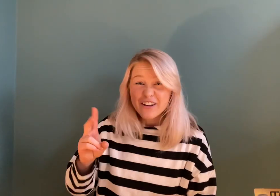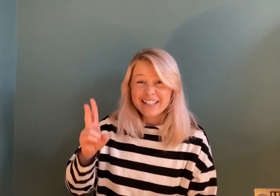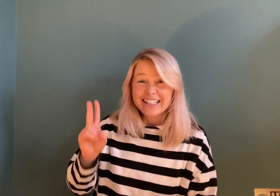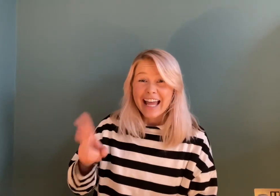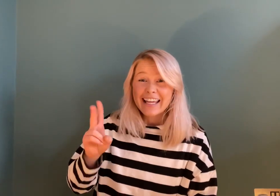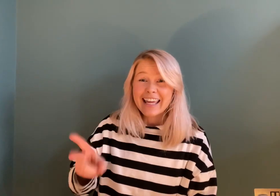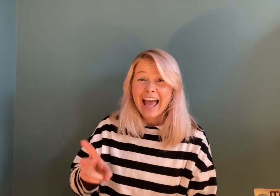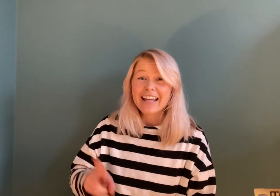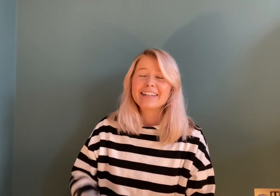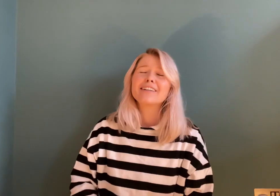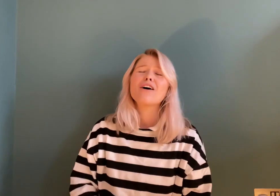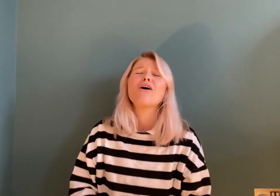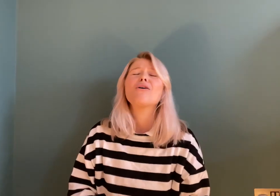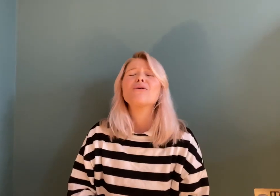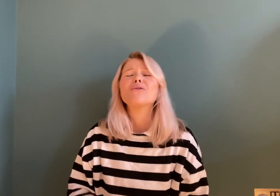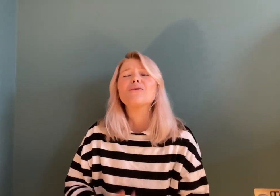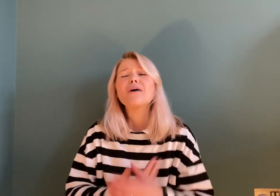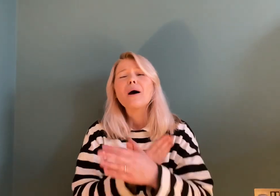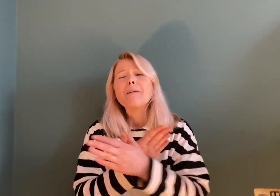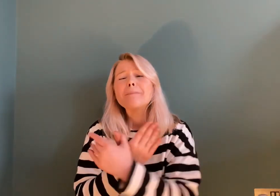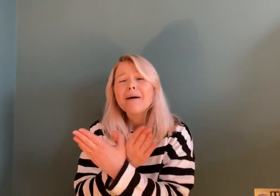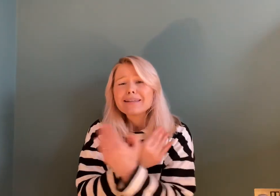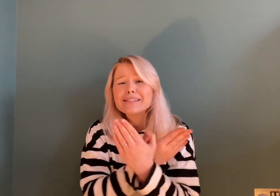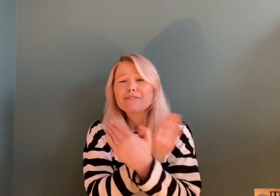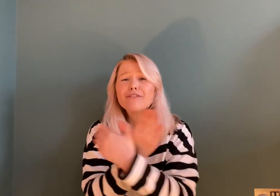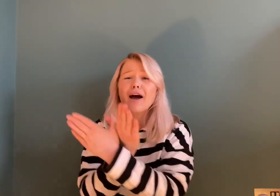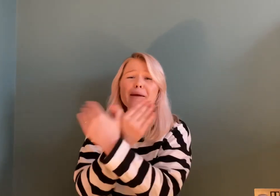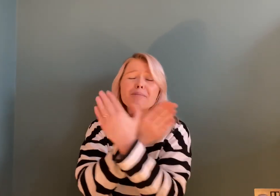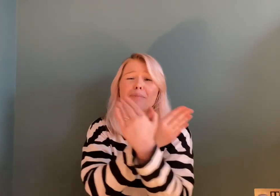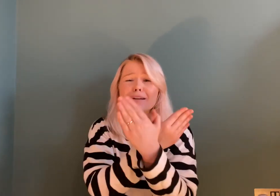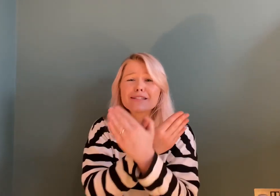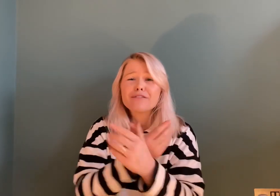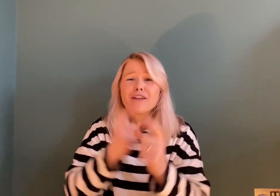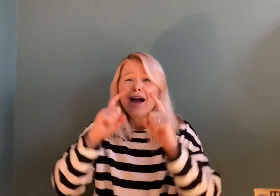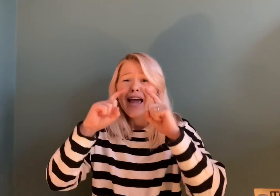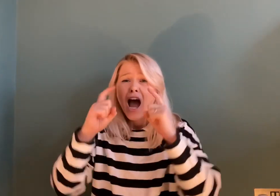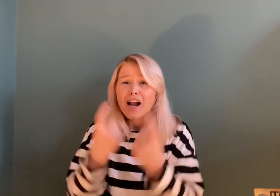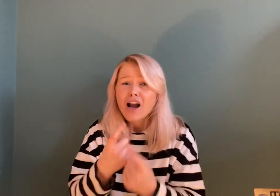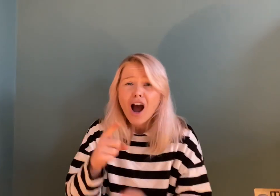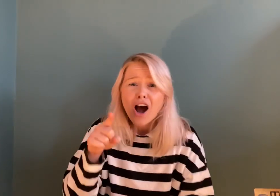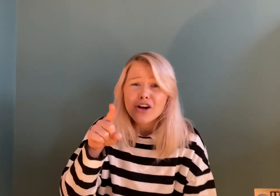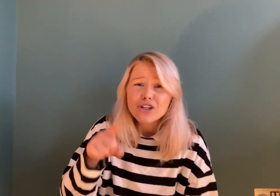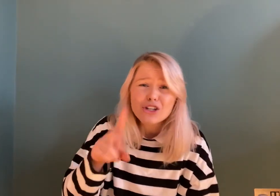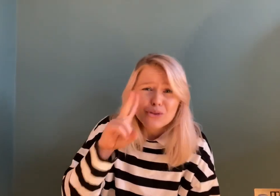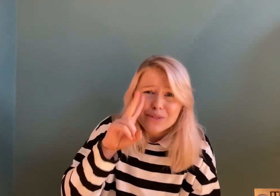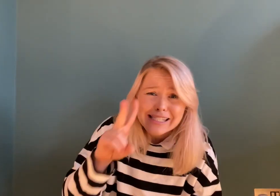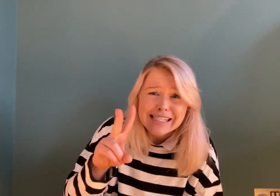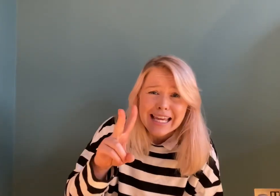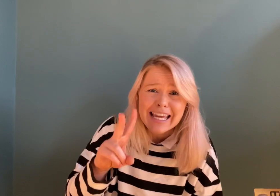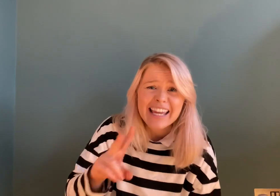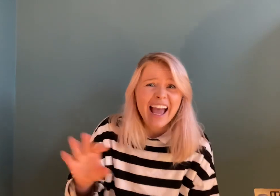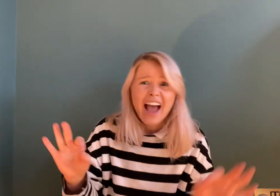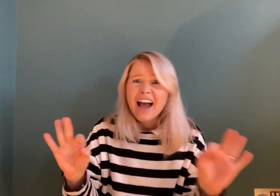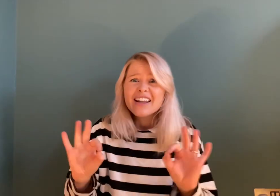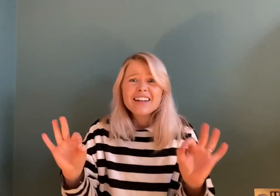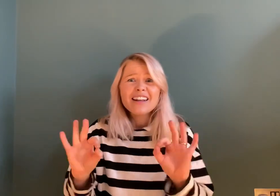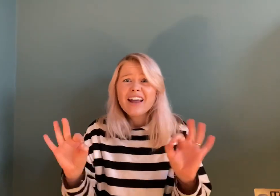again. Oh, butterfly, butterfly, can't you see? None